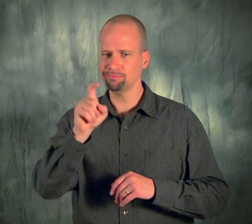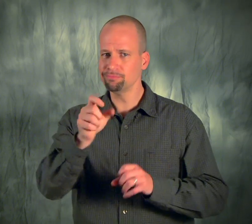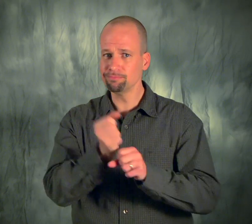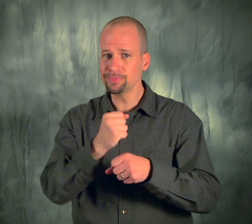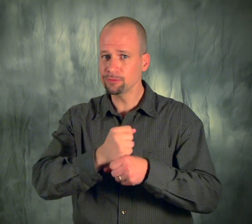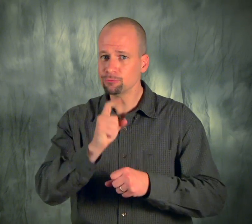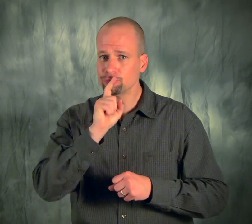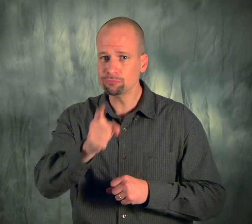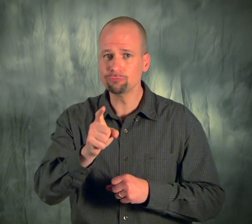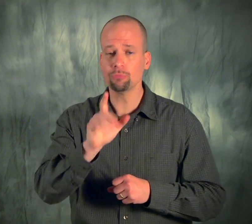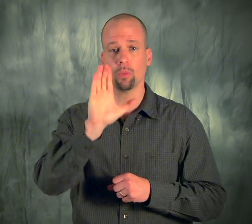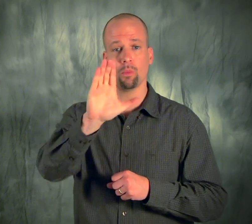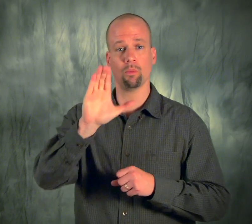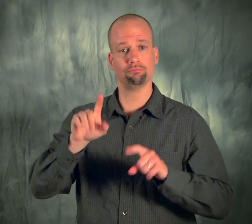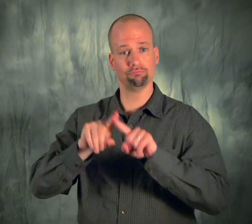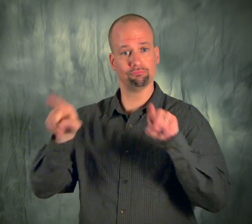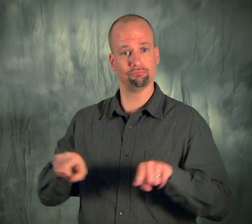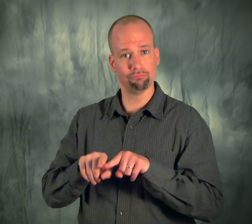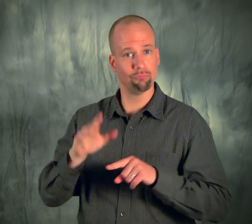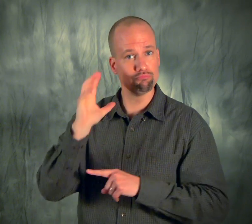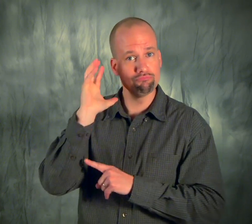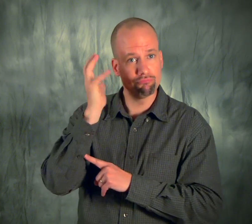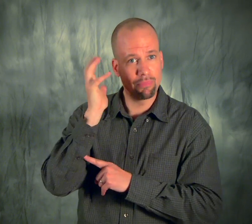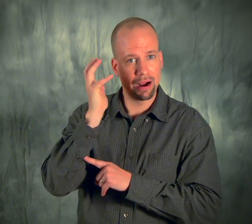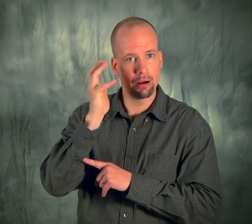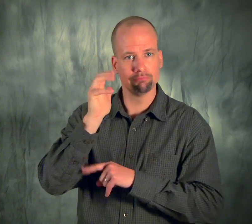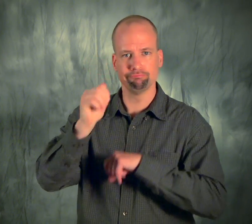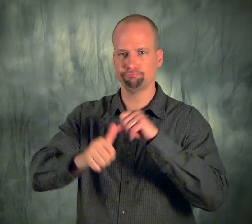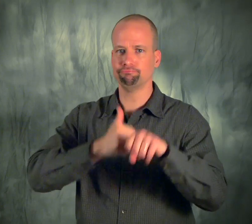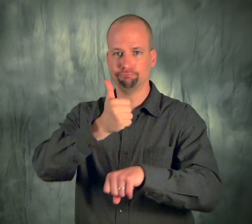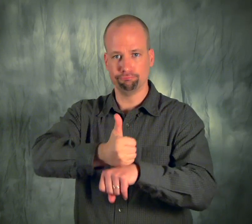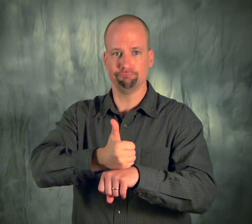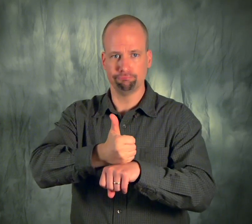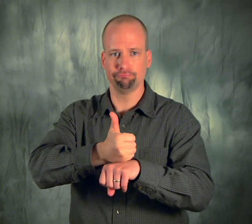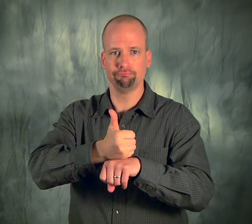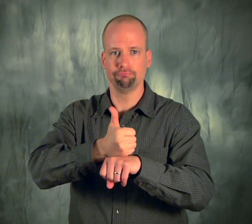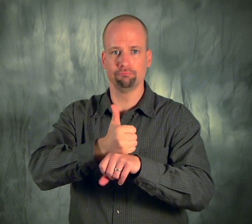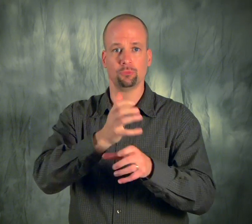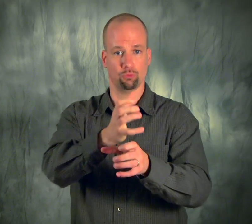The first thing you want to do is make sure your radio is set to receive warning alerts.